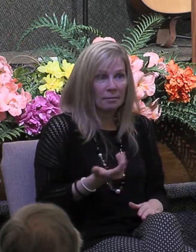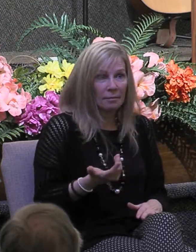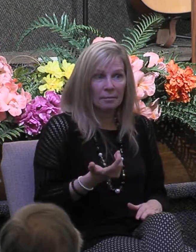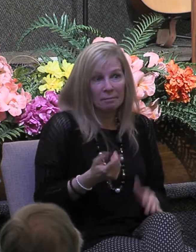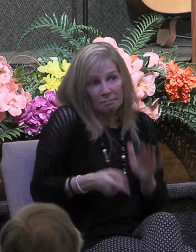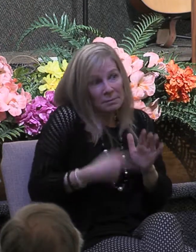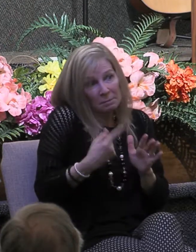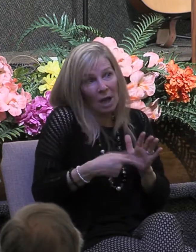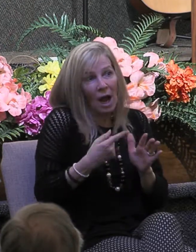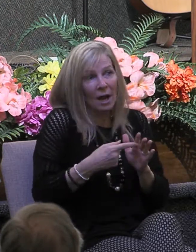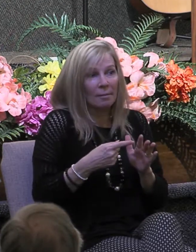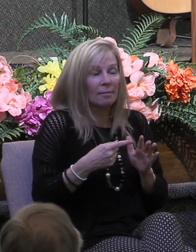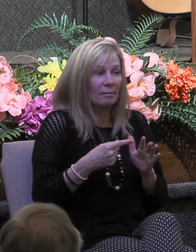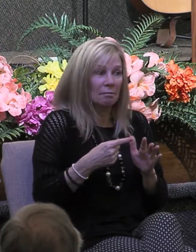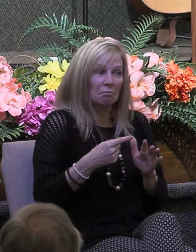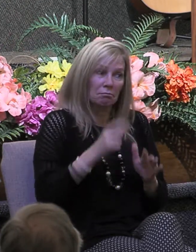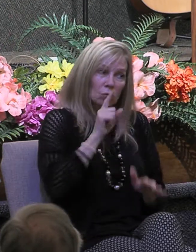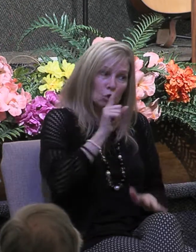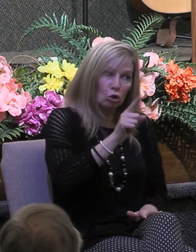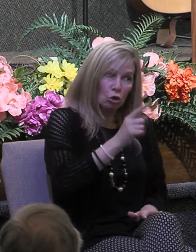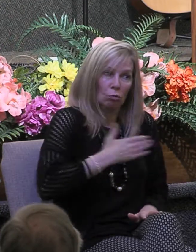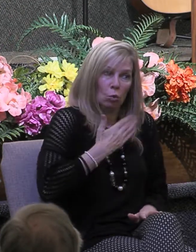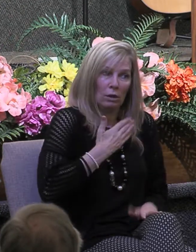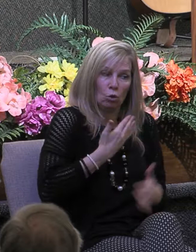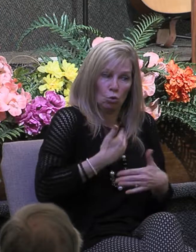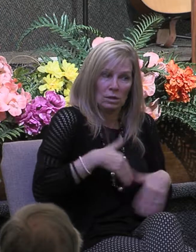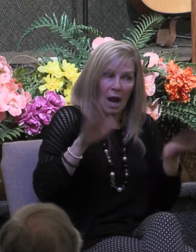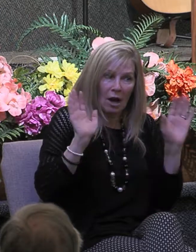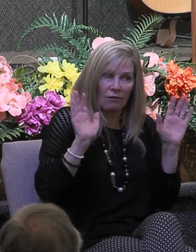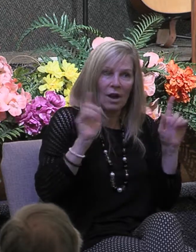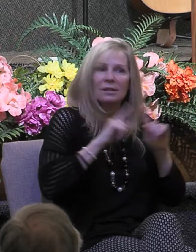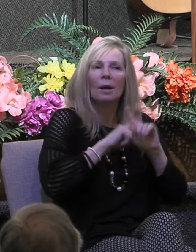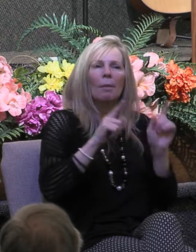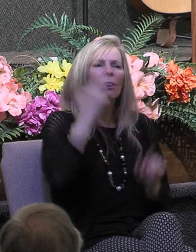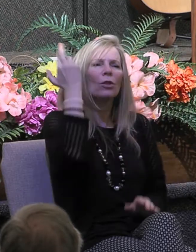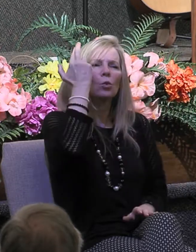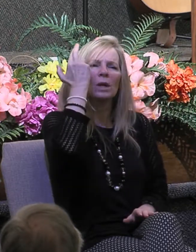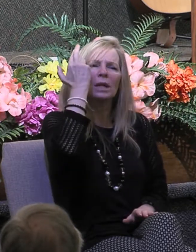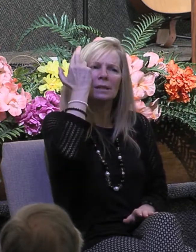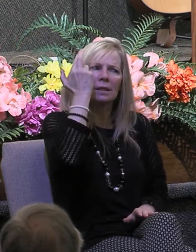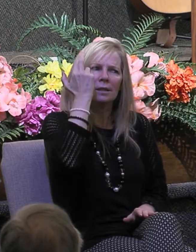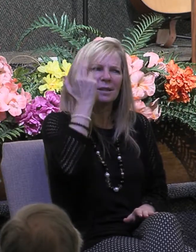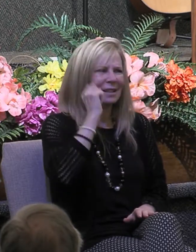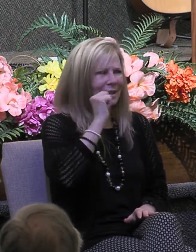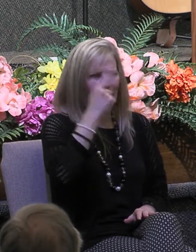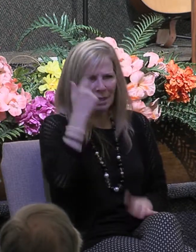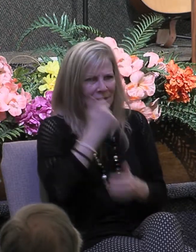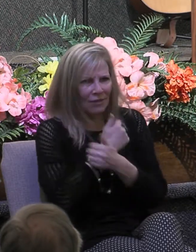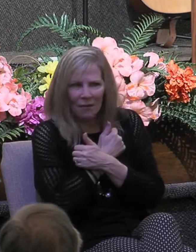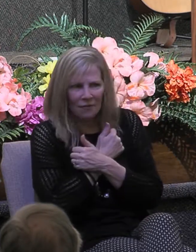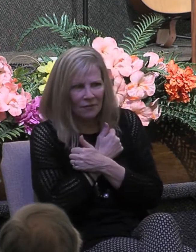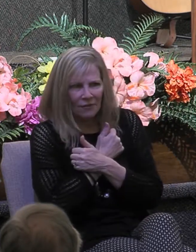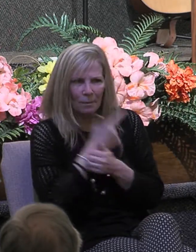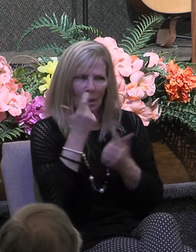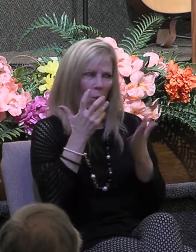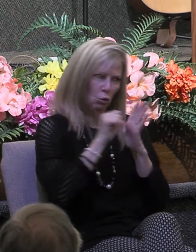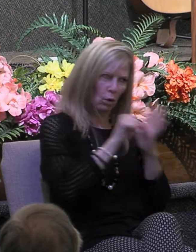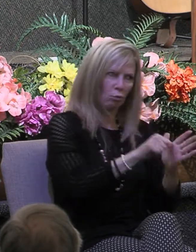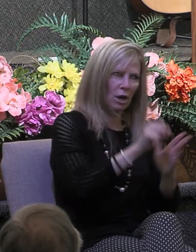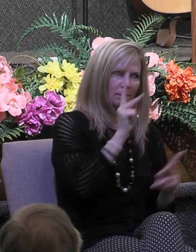great personal sacrifices but they do it not out of love but in order to impress others with their generosity we see this very